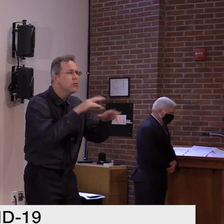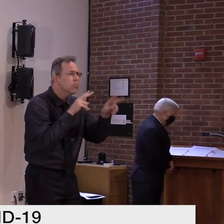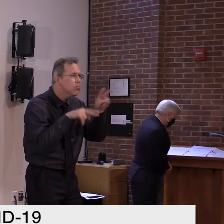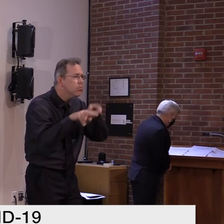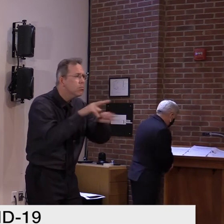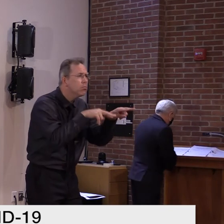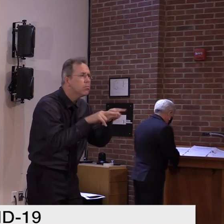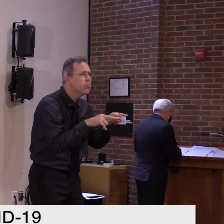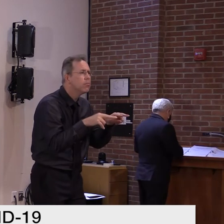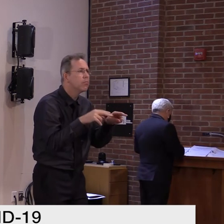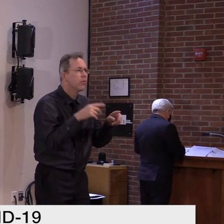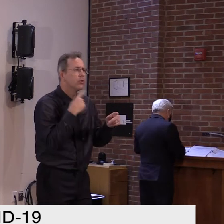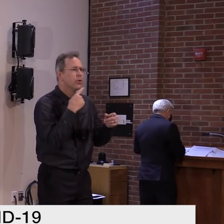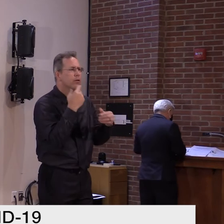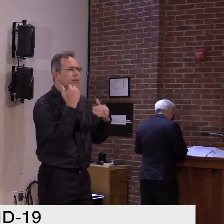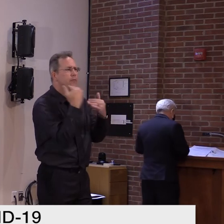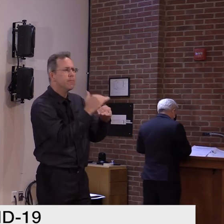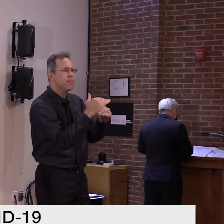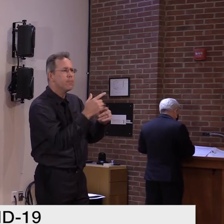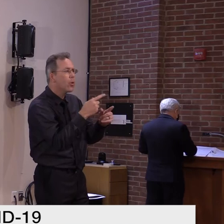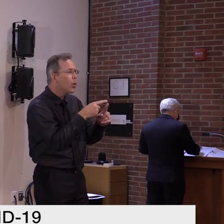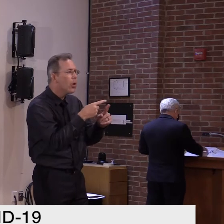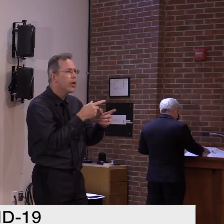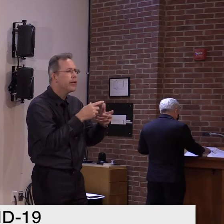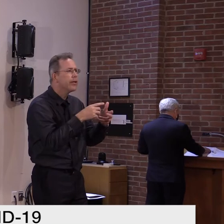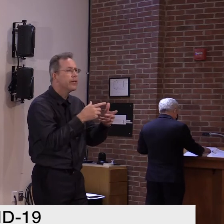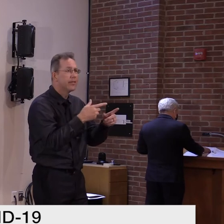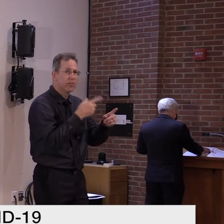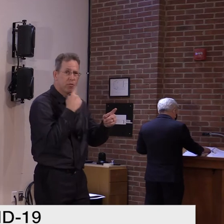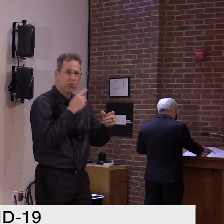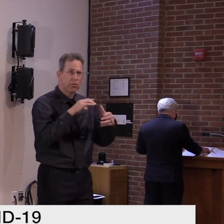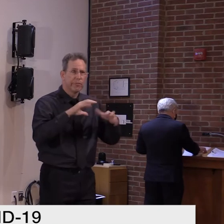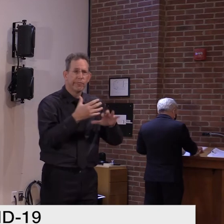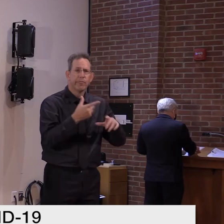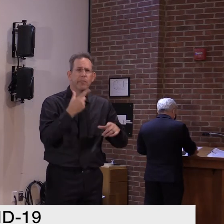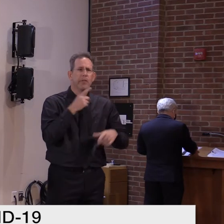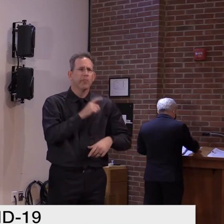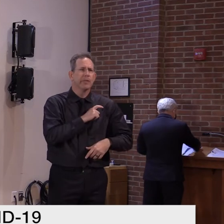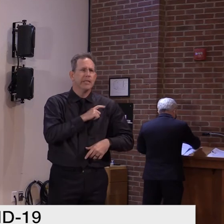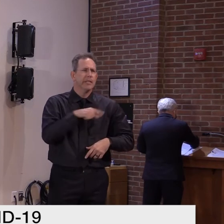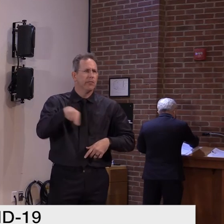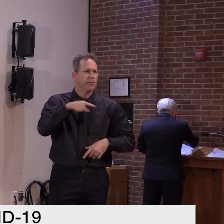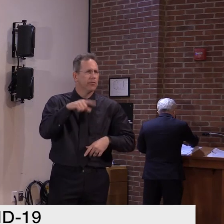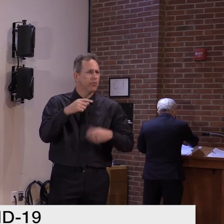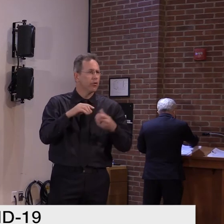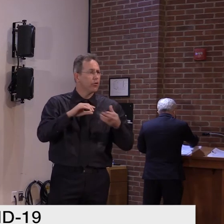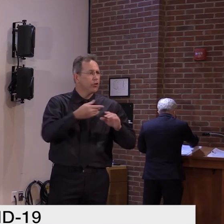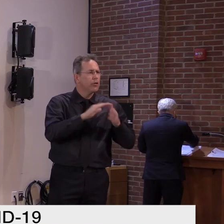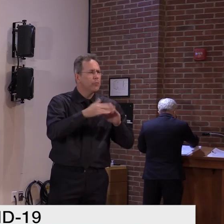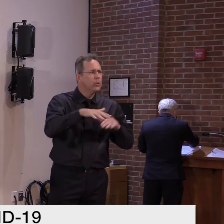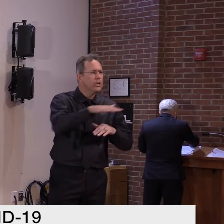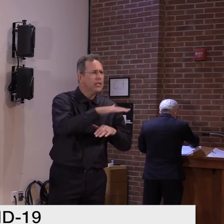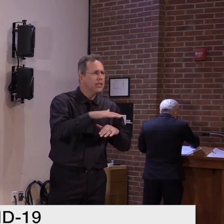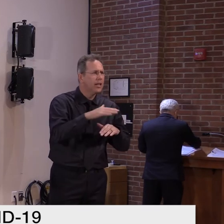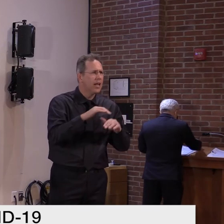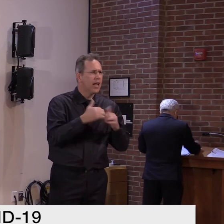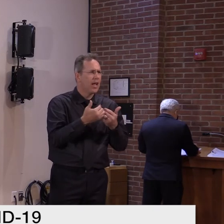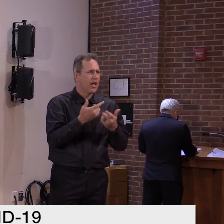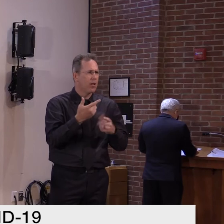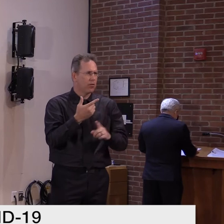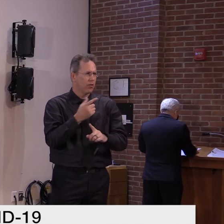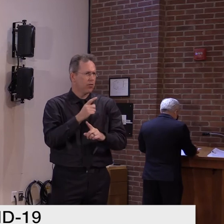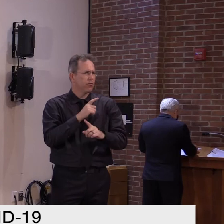by policing as we develop and deploy the best policing practices. As you know, since